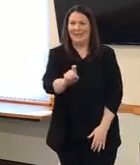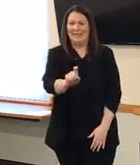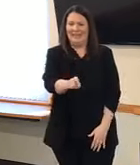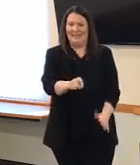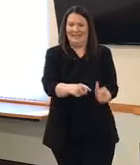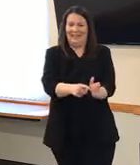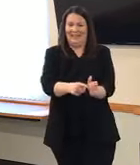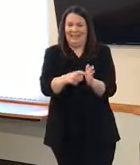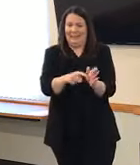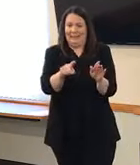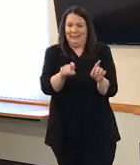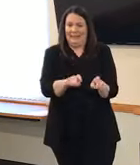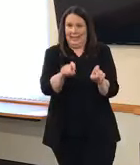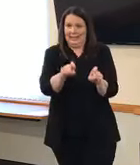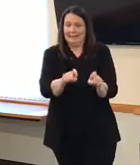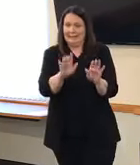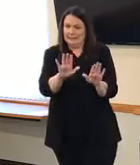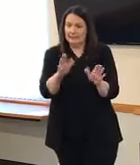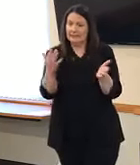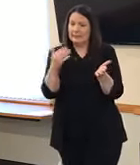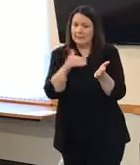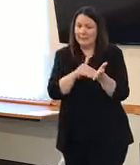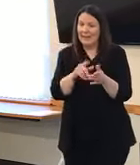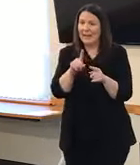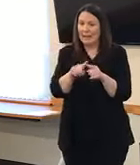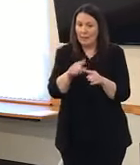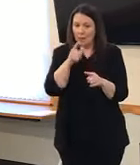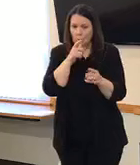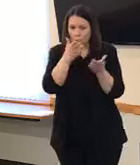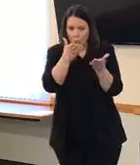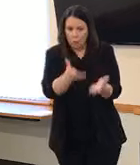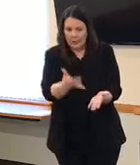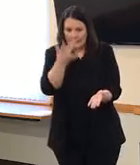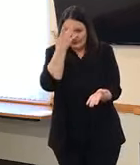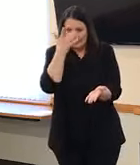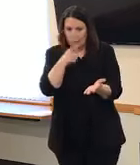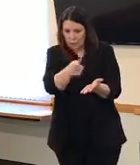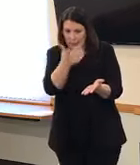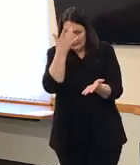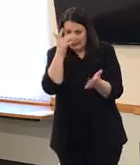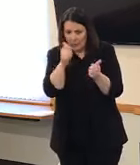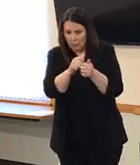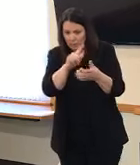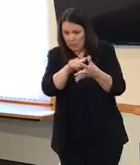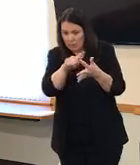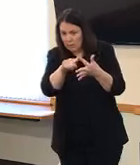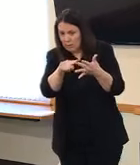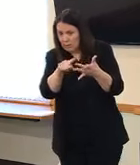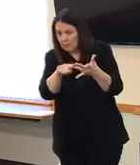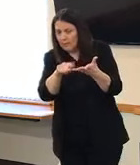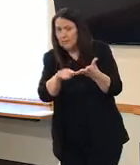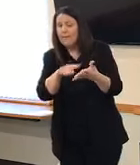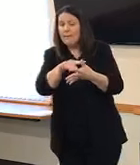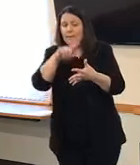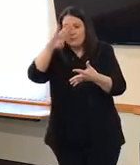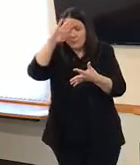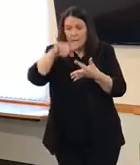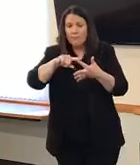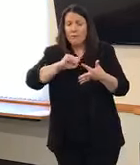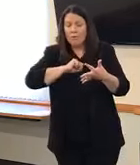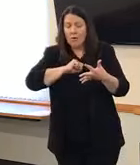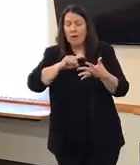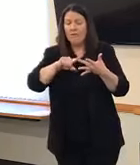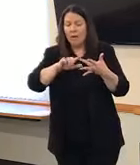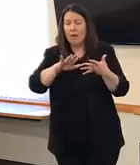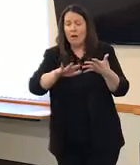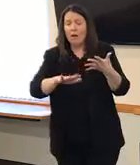so really that prioritization will still based on people that are showing symptoms. And then again, those who where the testing would actually matter